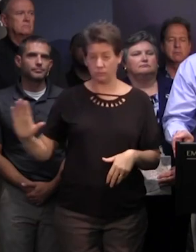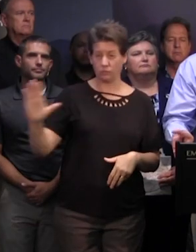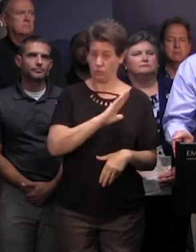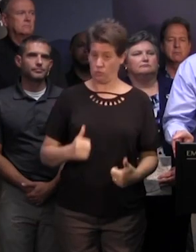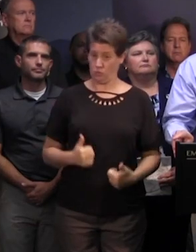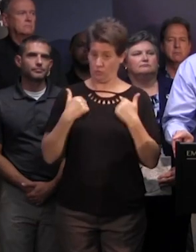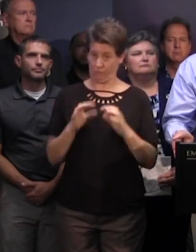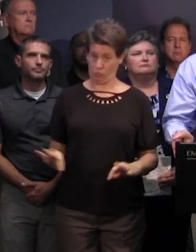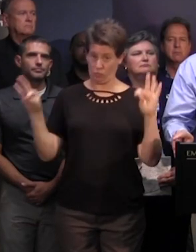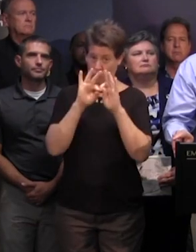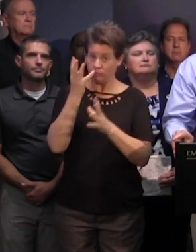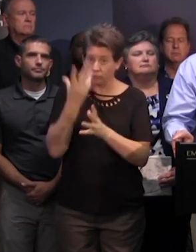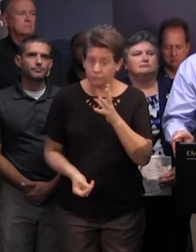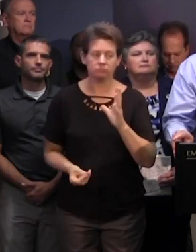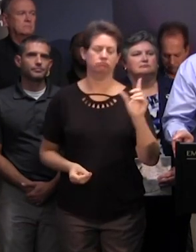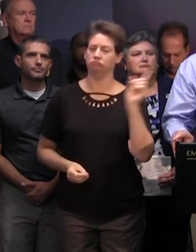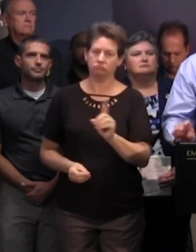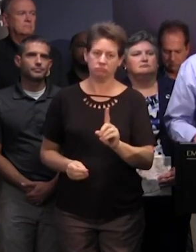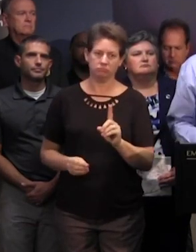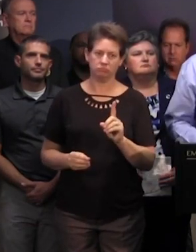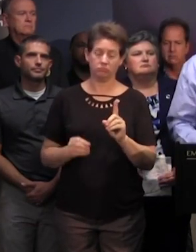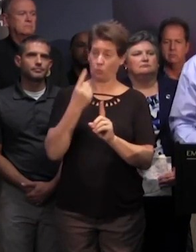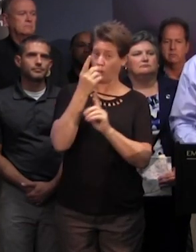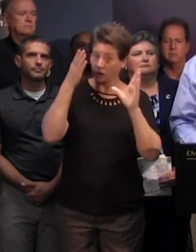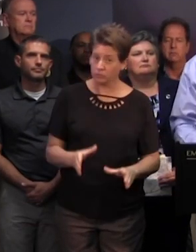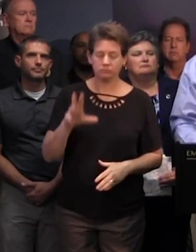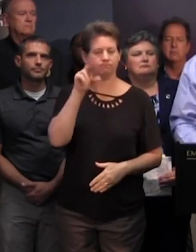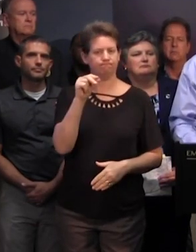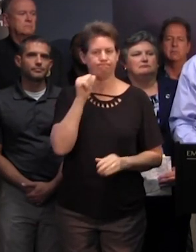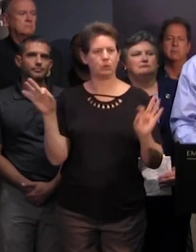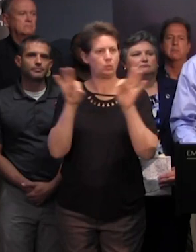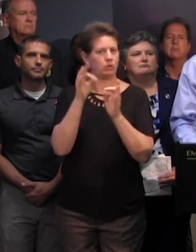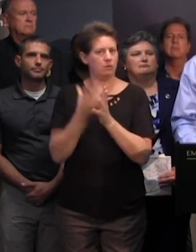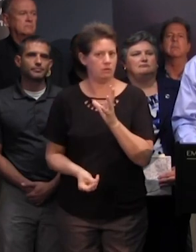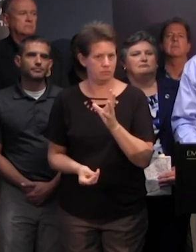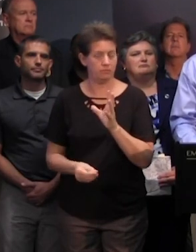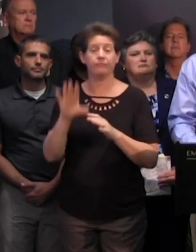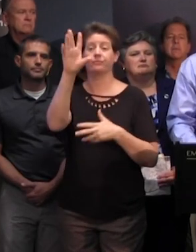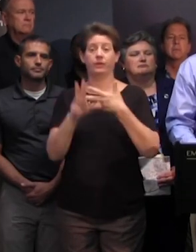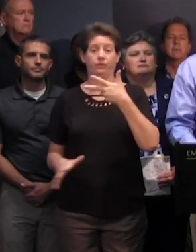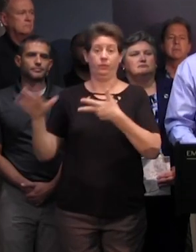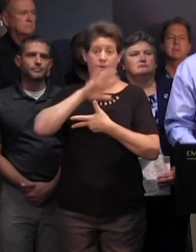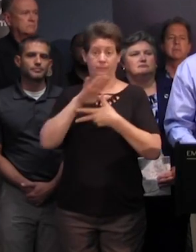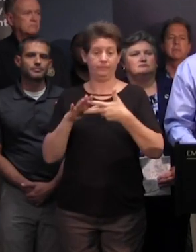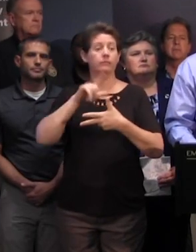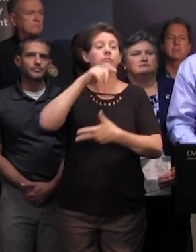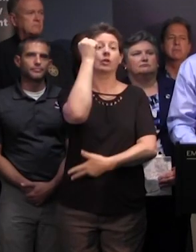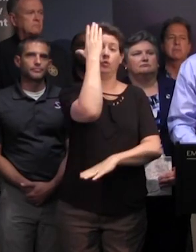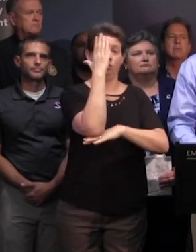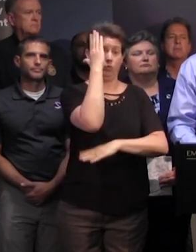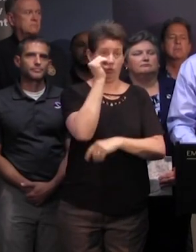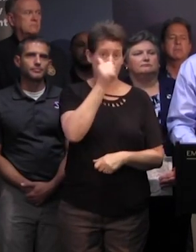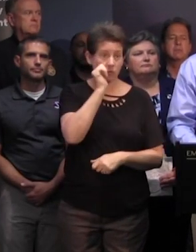lives of the people of south carolina not a one that's why we're doing what we're doing three main things noon tomorrow